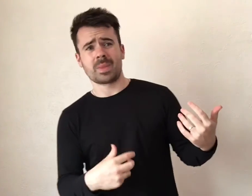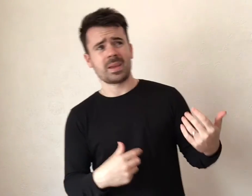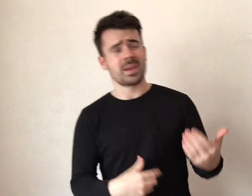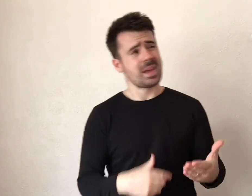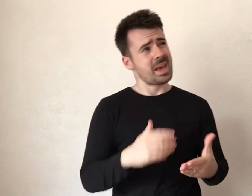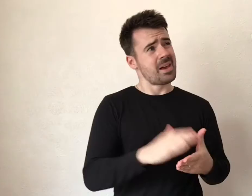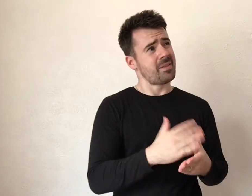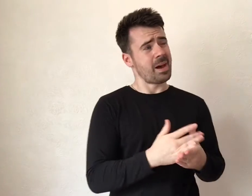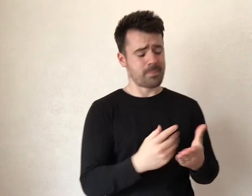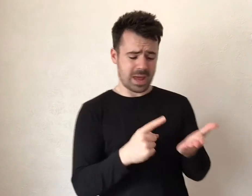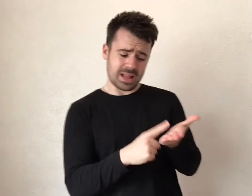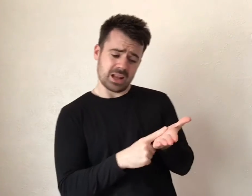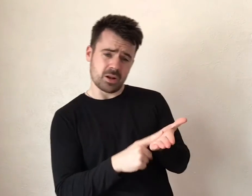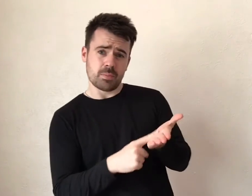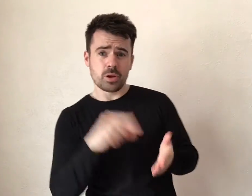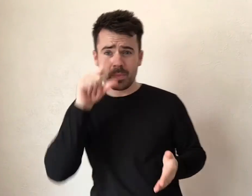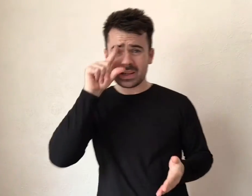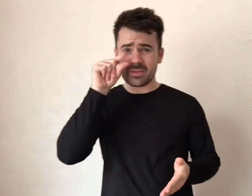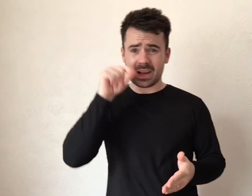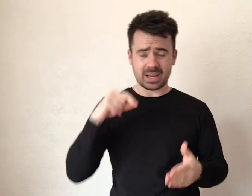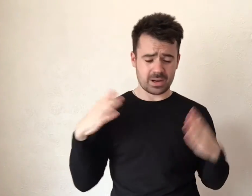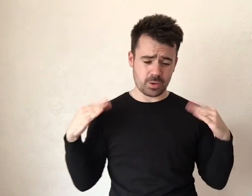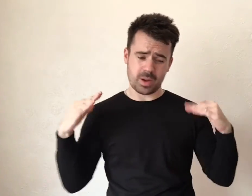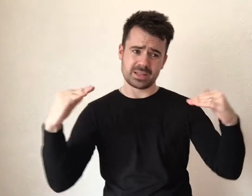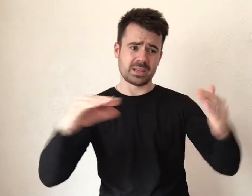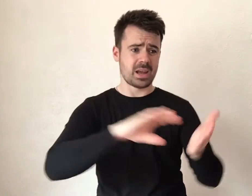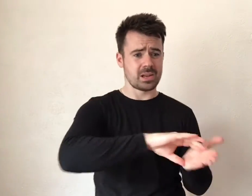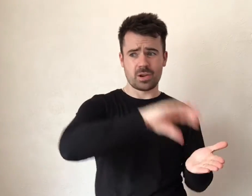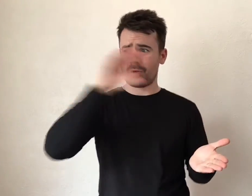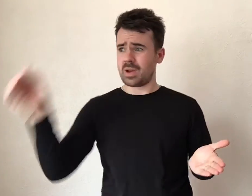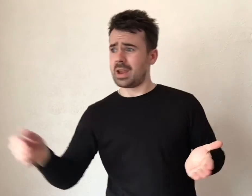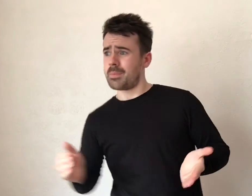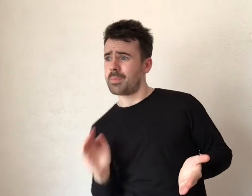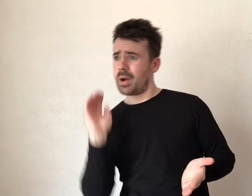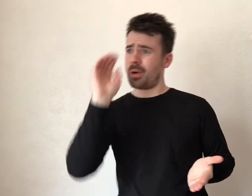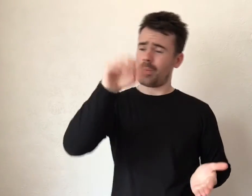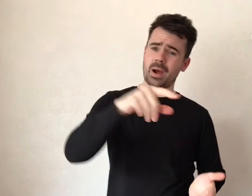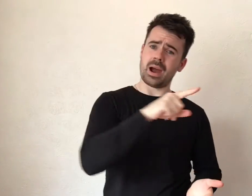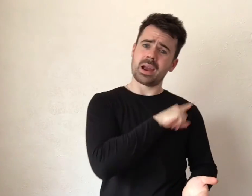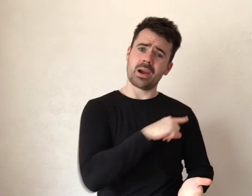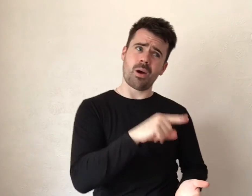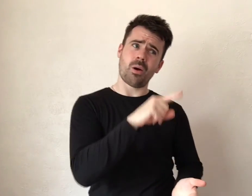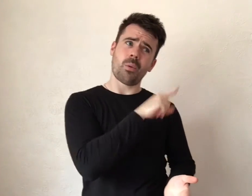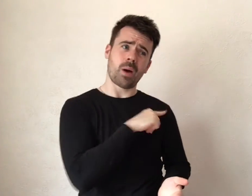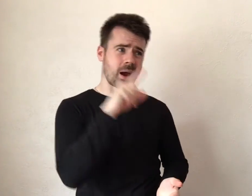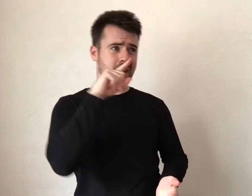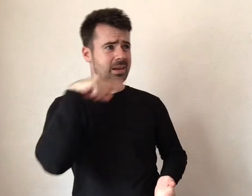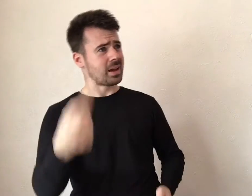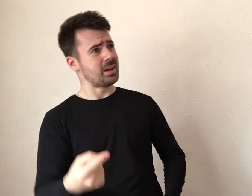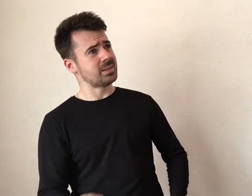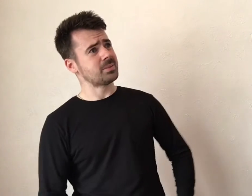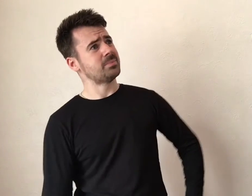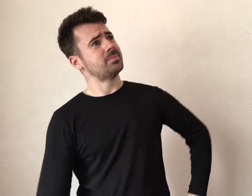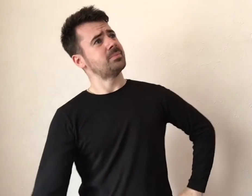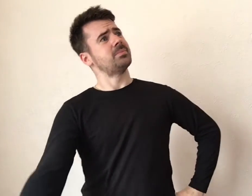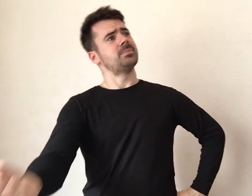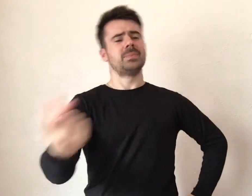If happy little bluebirds fly across the rainbow wide and oh why can't